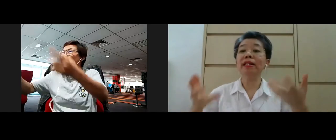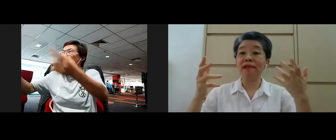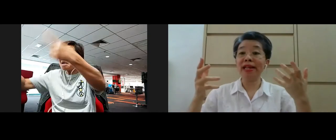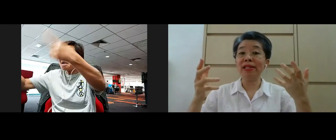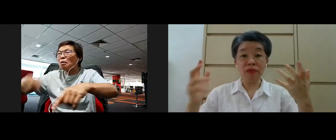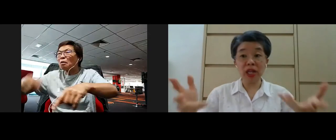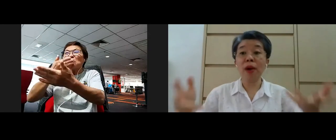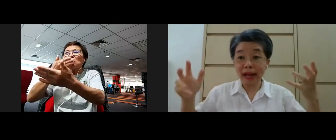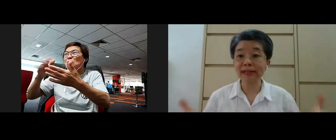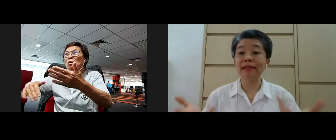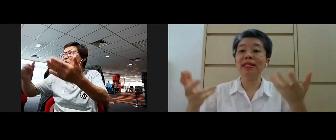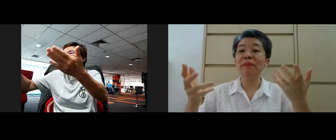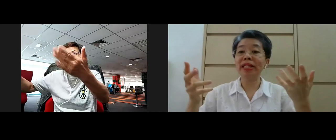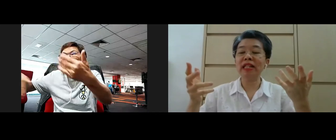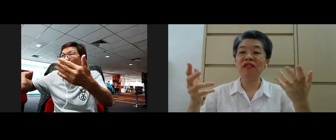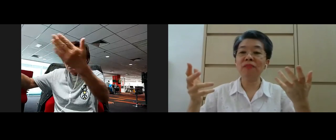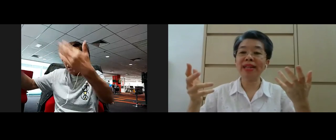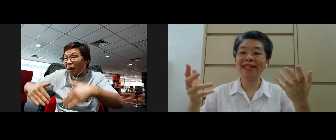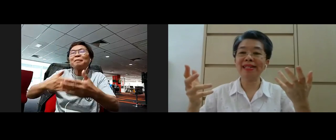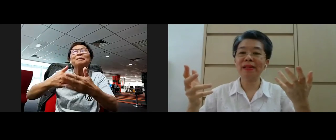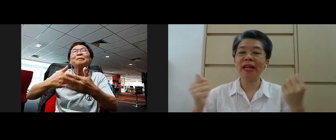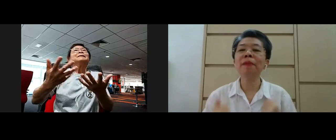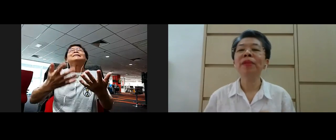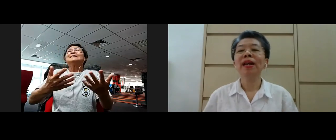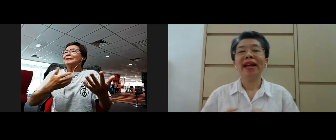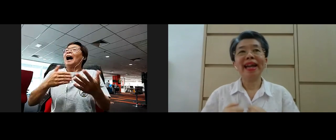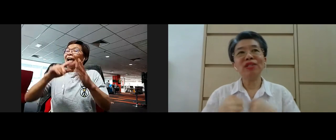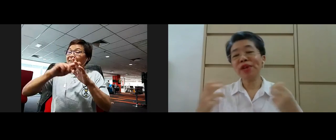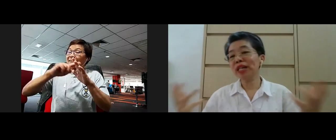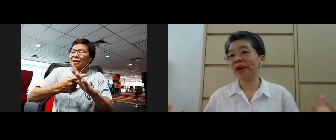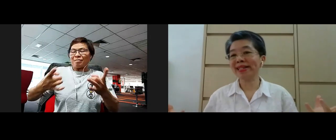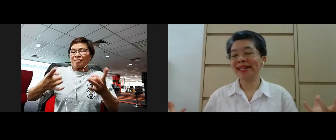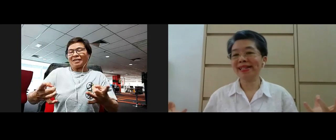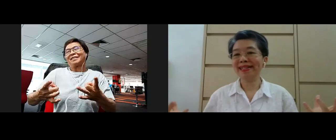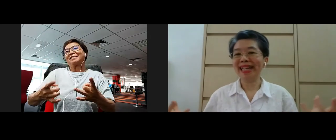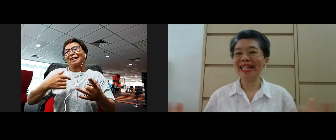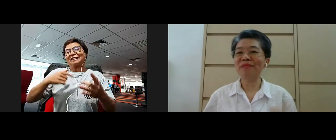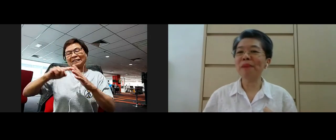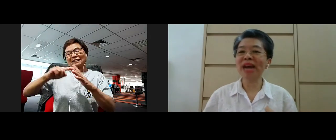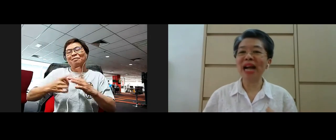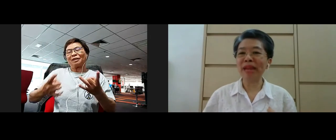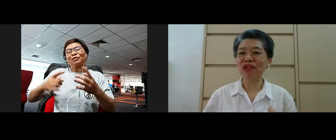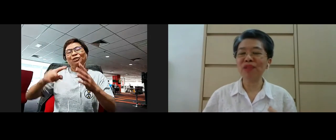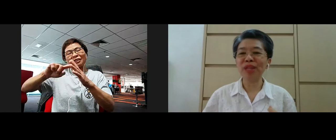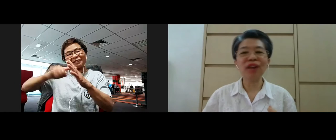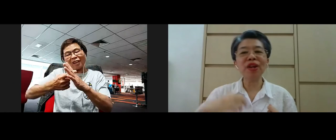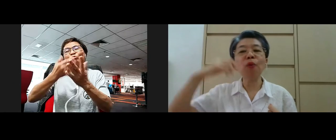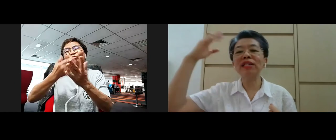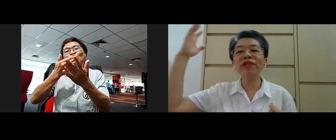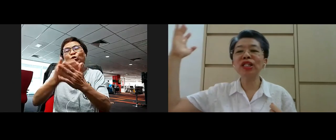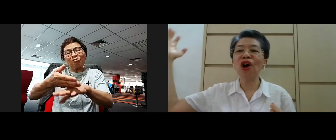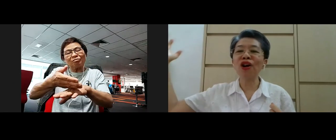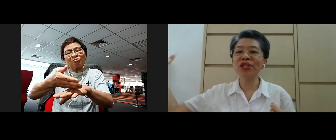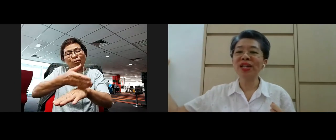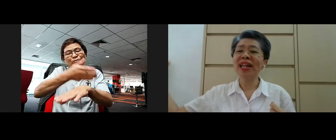want to make it arise that's why I started the meditative practice yeah and during the practice yeah remember I mentioned if